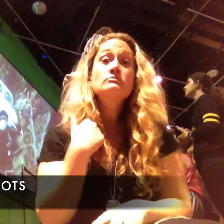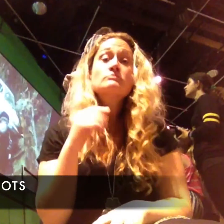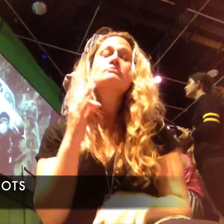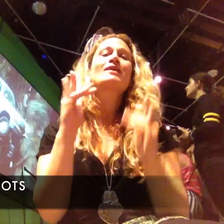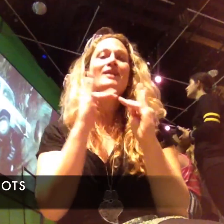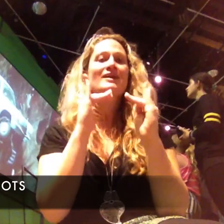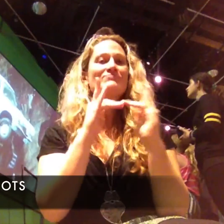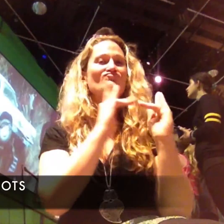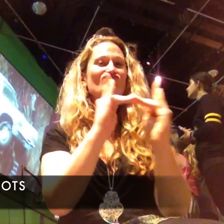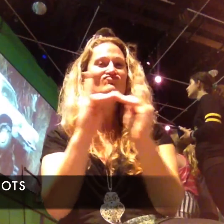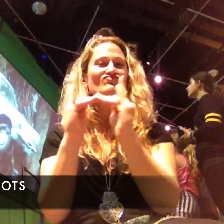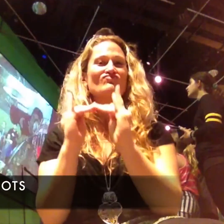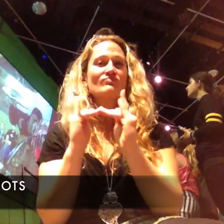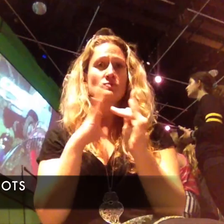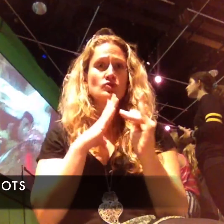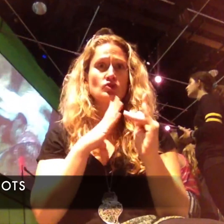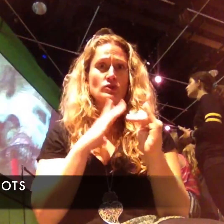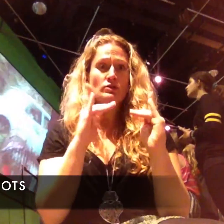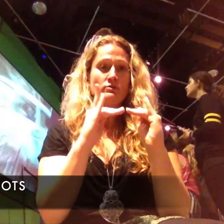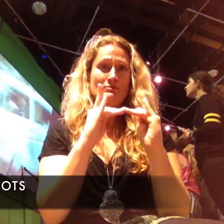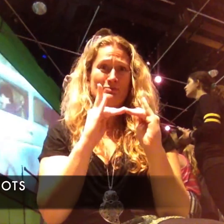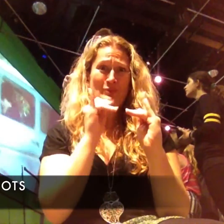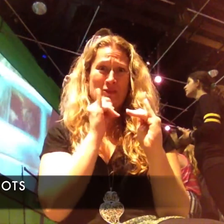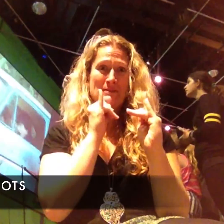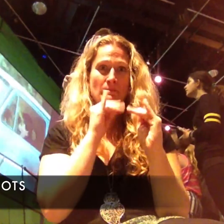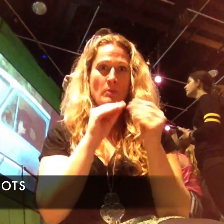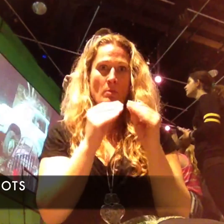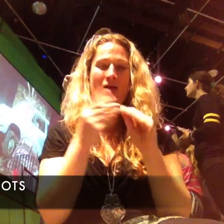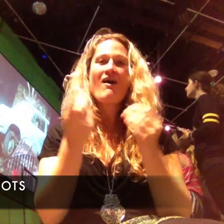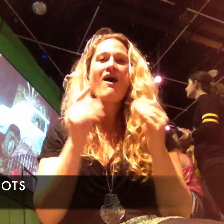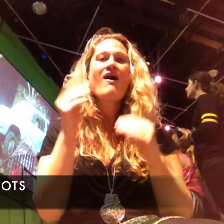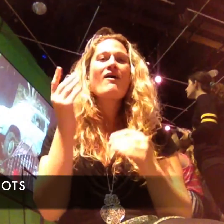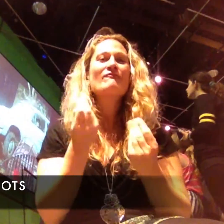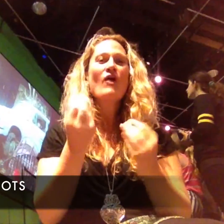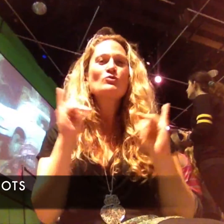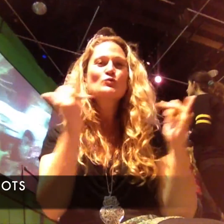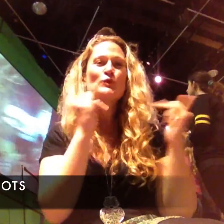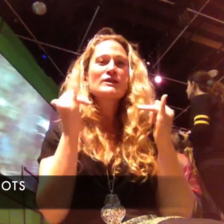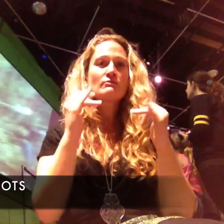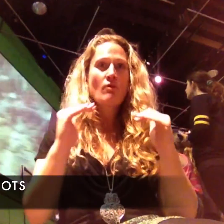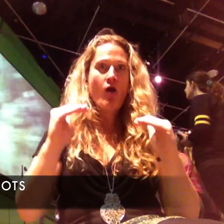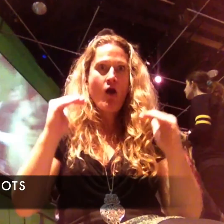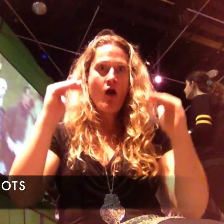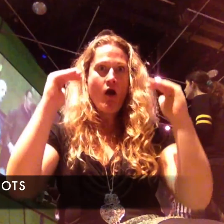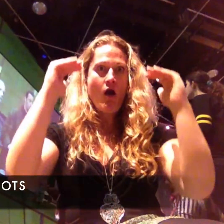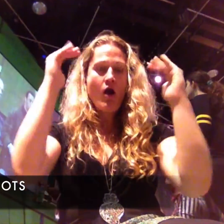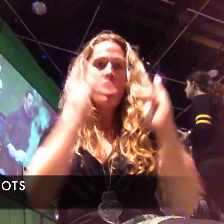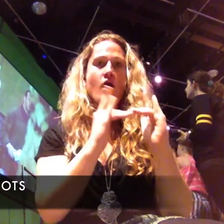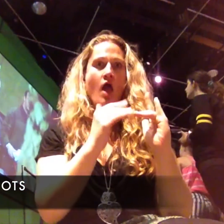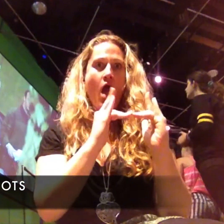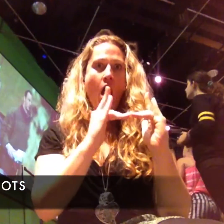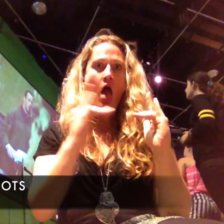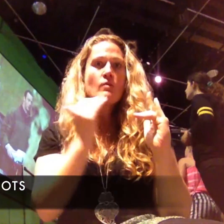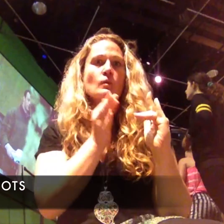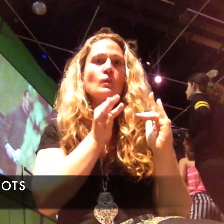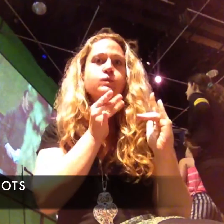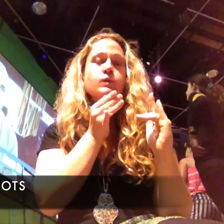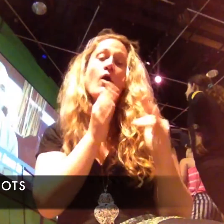Willow that was actually hit by a branch from the Willow. There are a